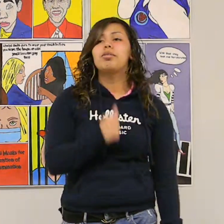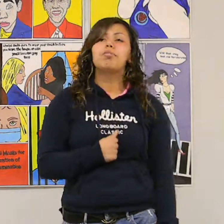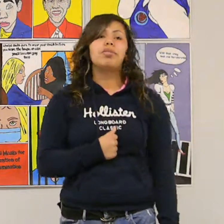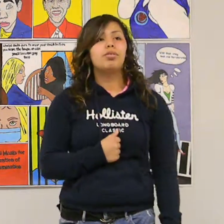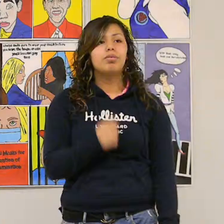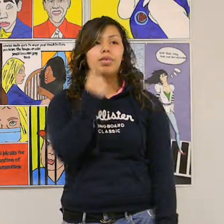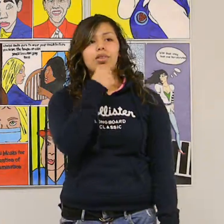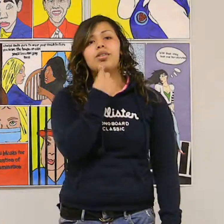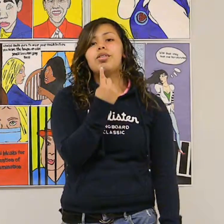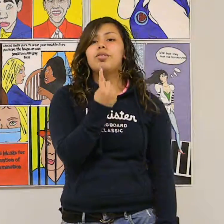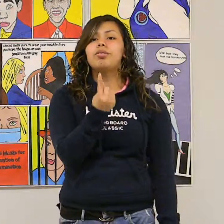not good for?